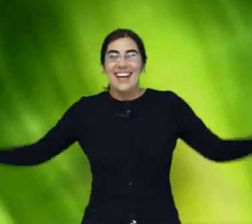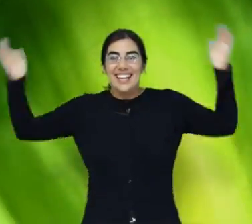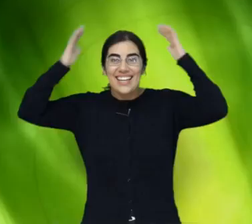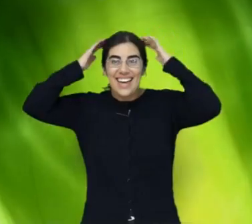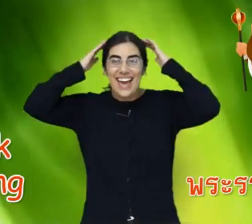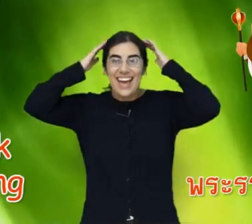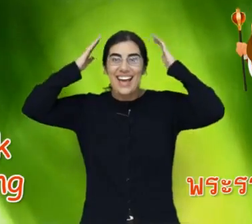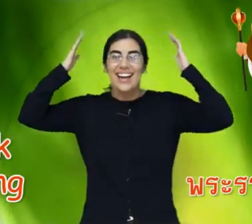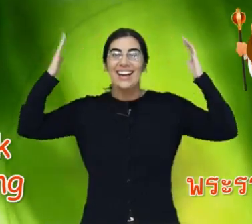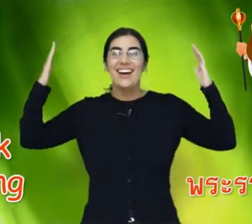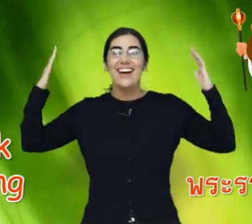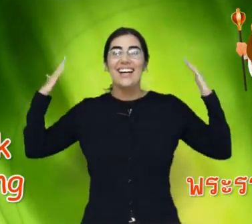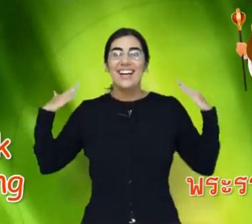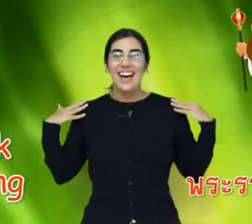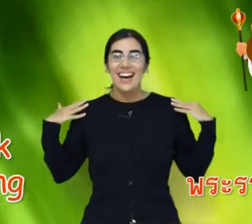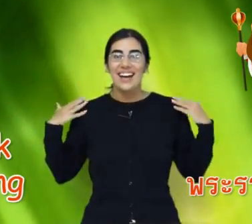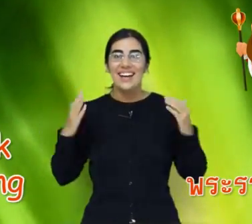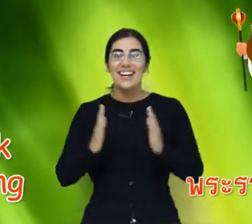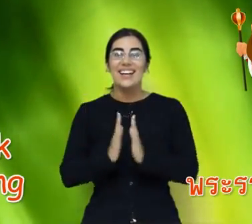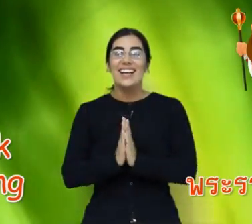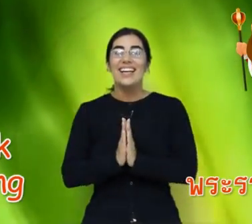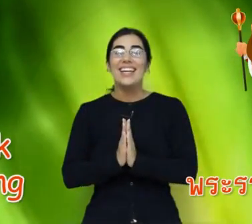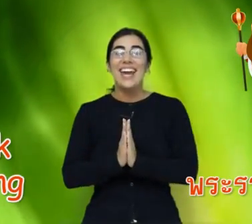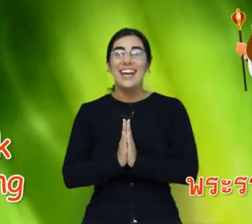K. C. King.